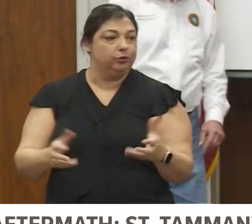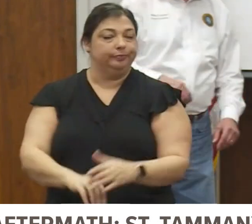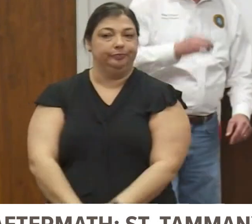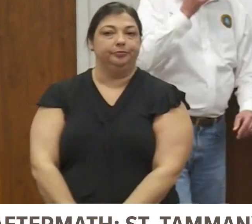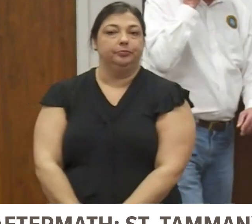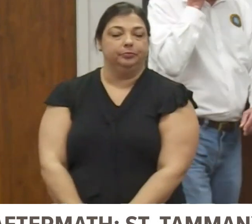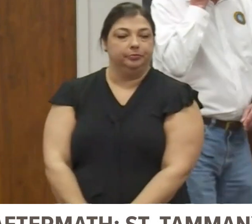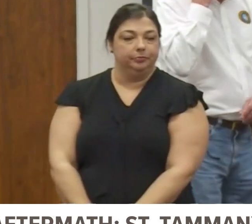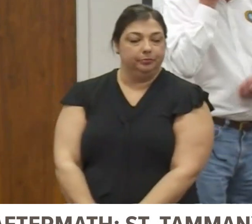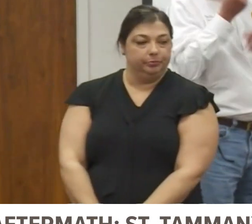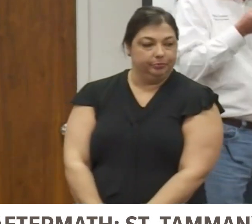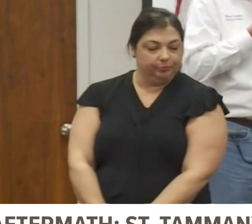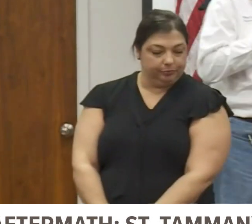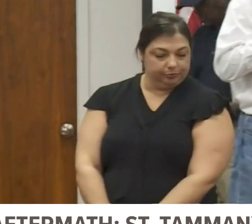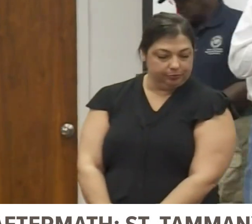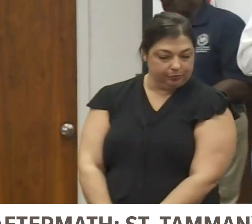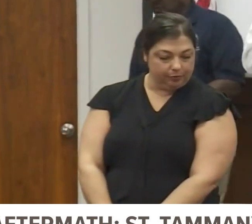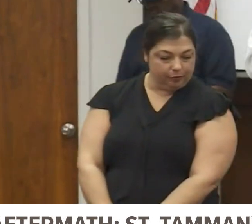Thank you, President. Clare.